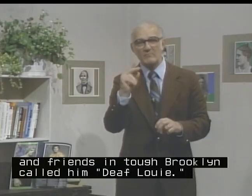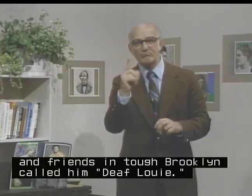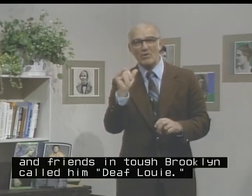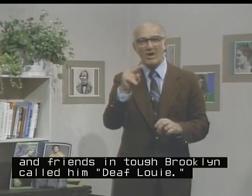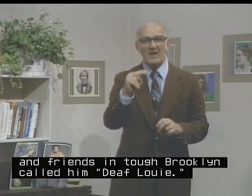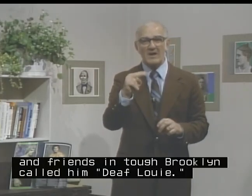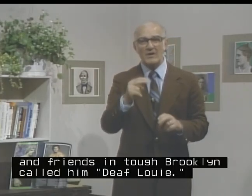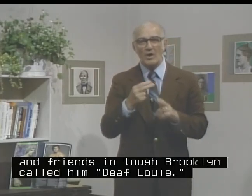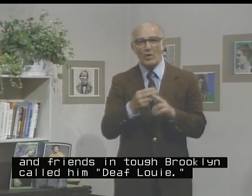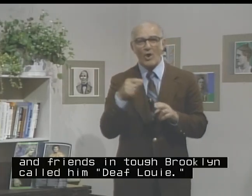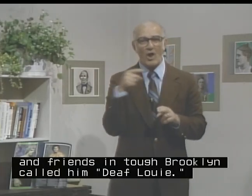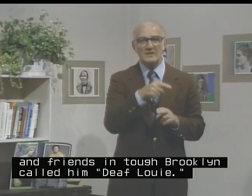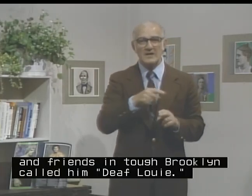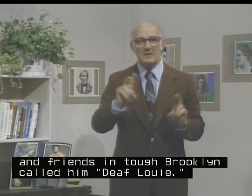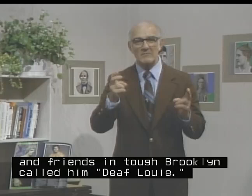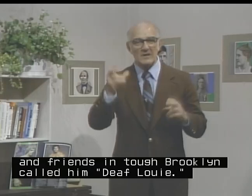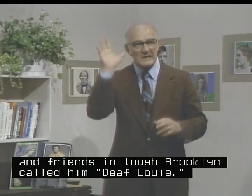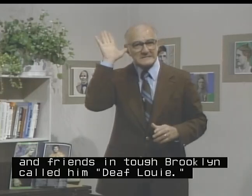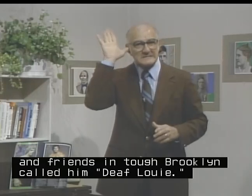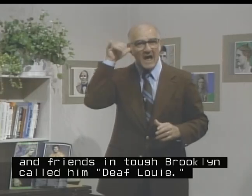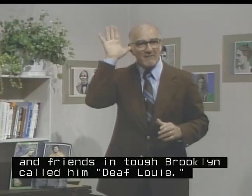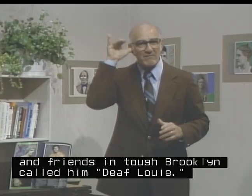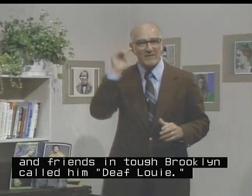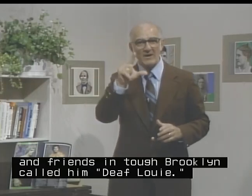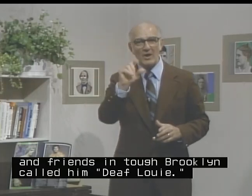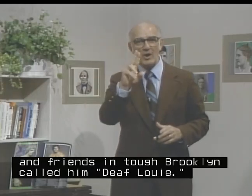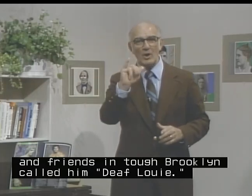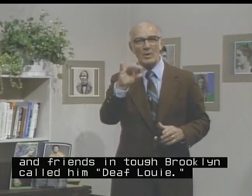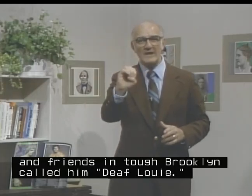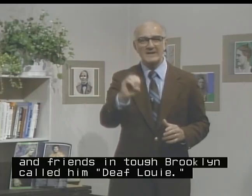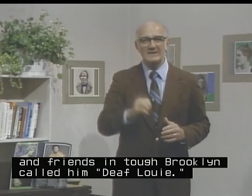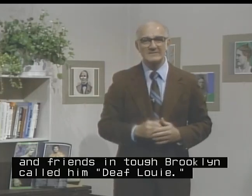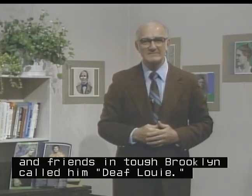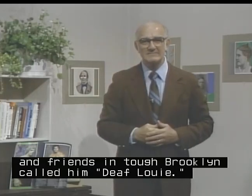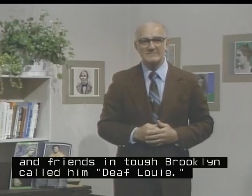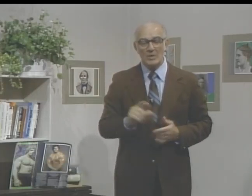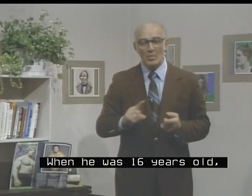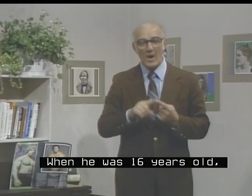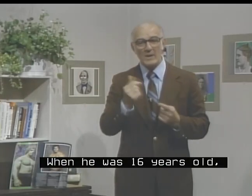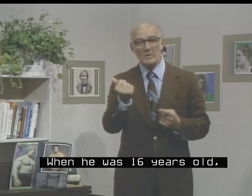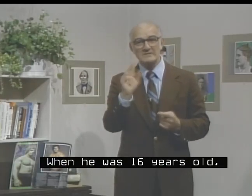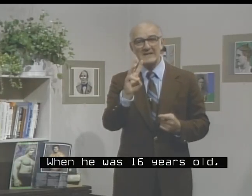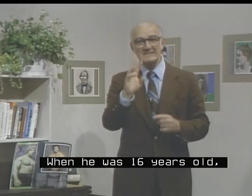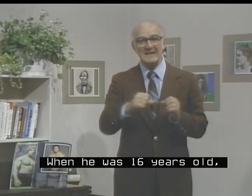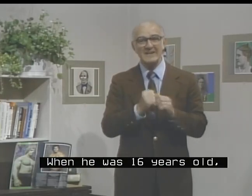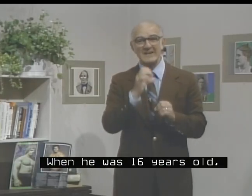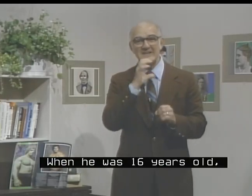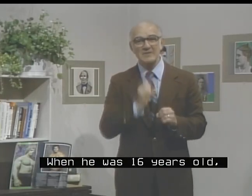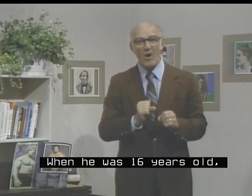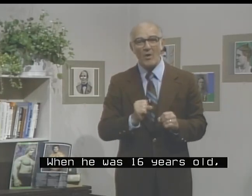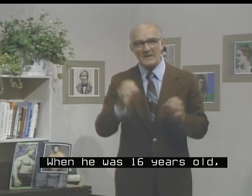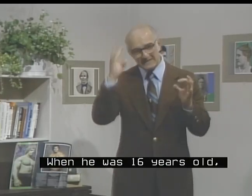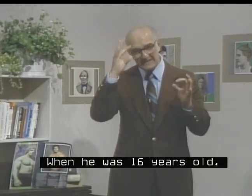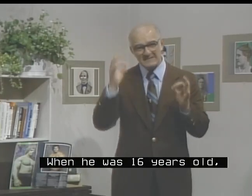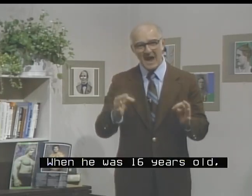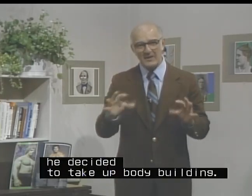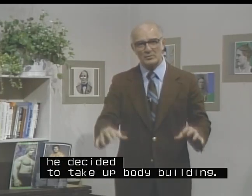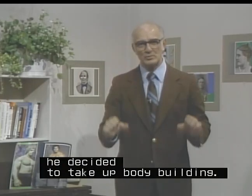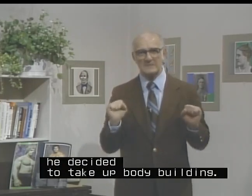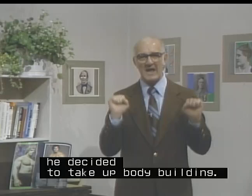Brooklyn called him Duff Louie. When he was 16 years old, he decided to take